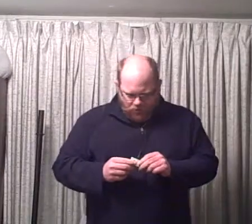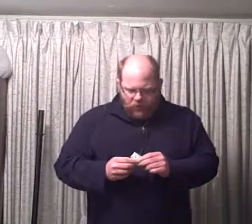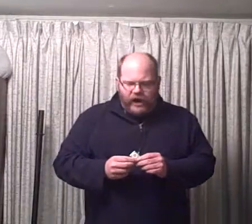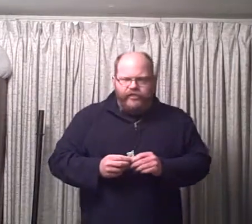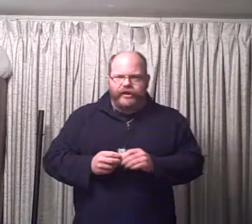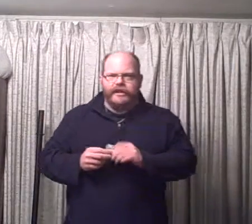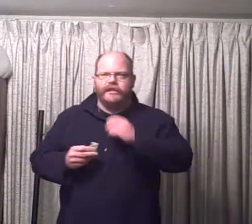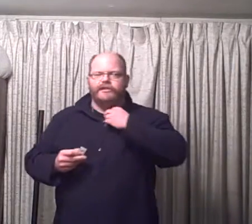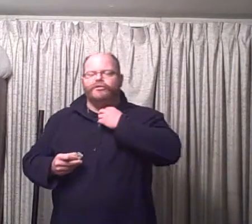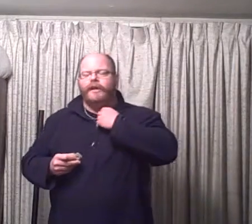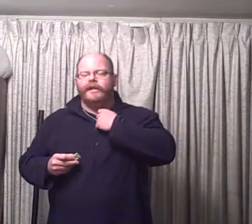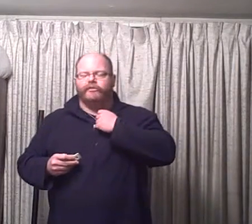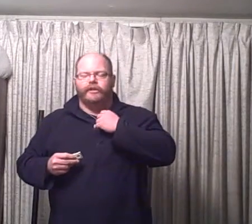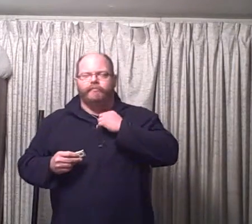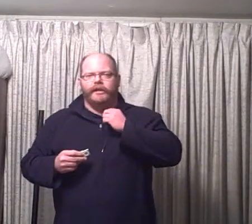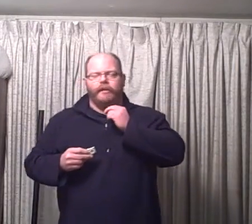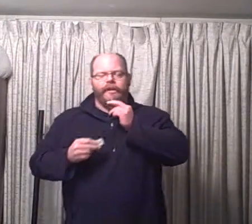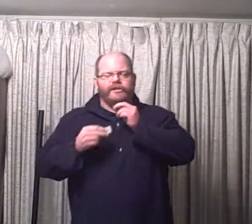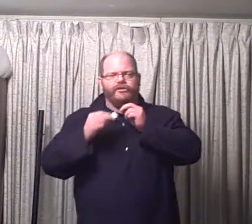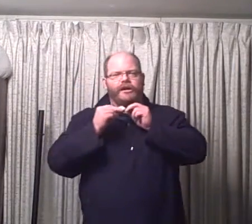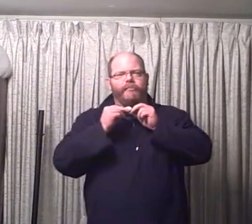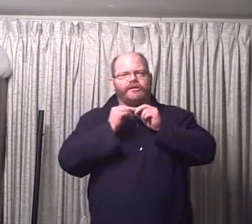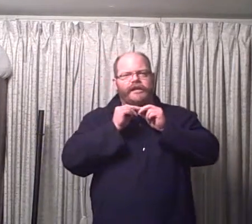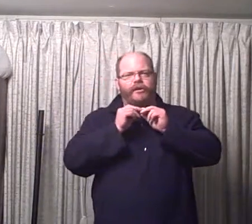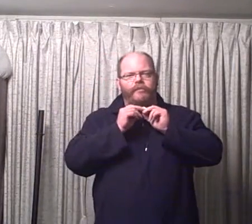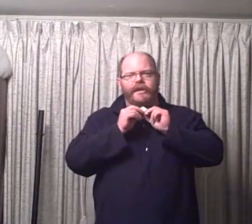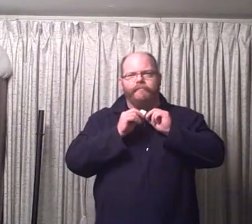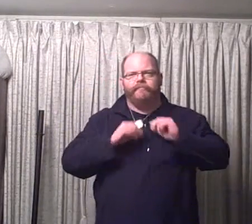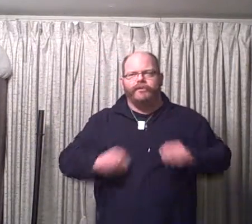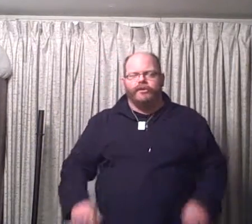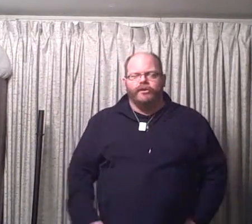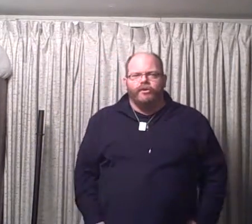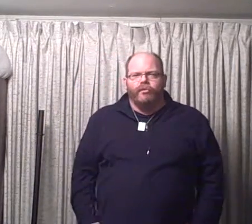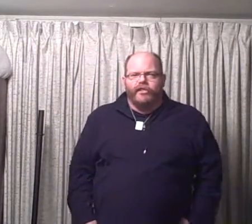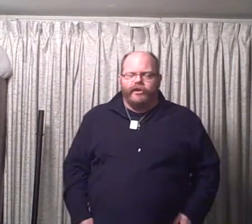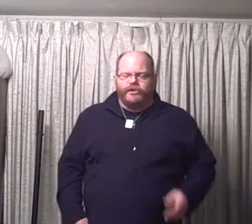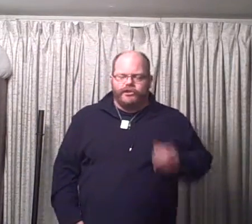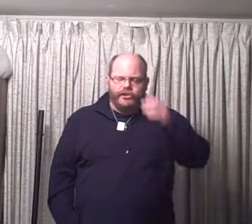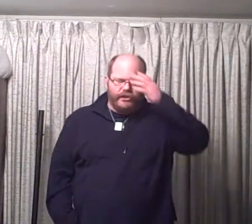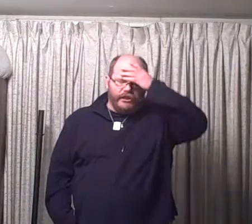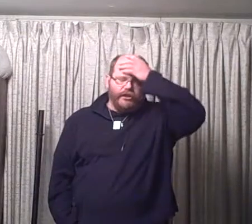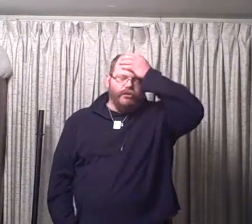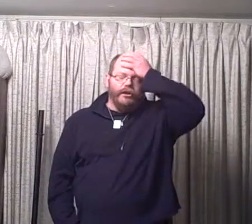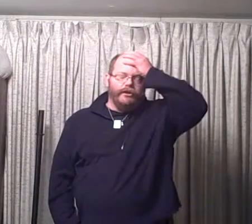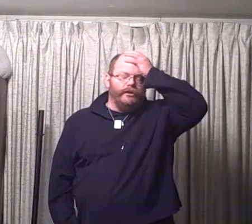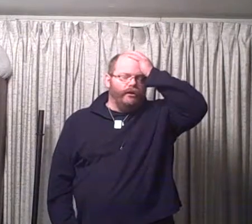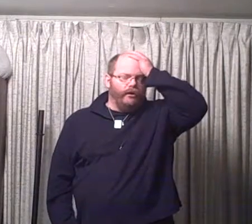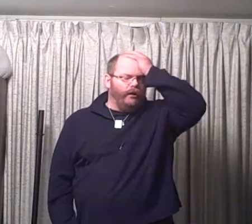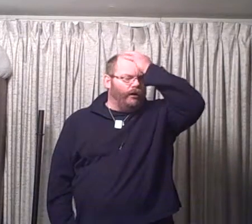I think it needs a new battery, but I'm not sure how much that'll be. Whether I should just get a new one. Oh.